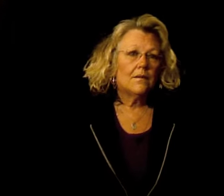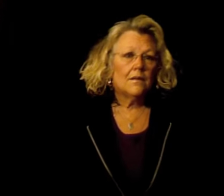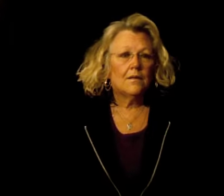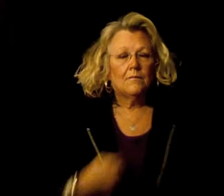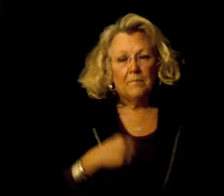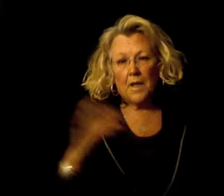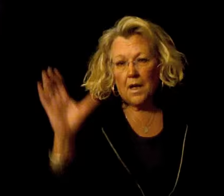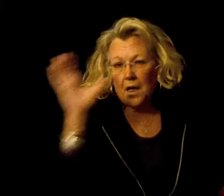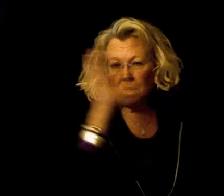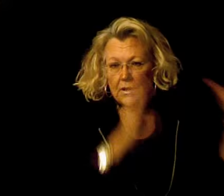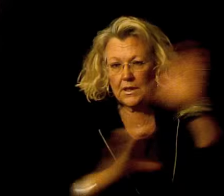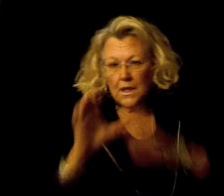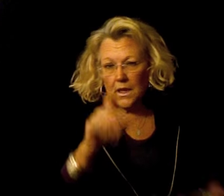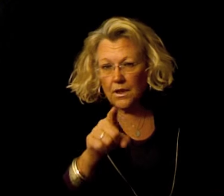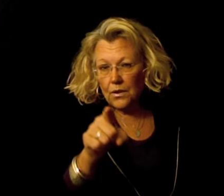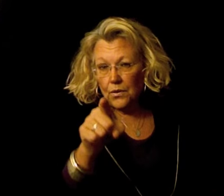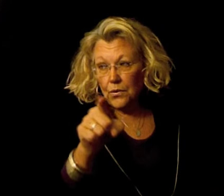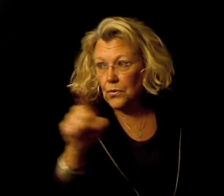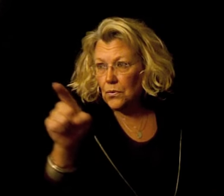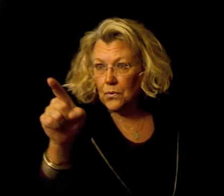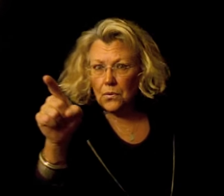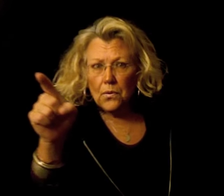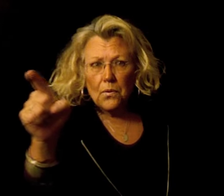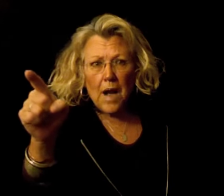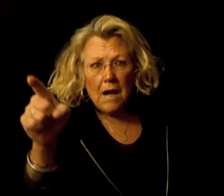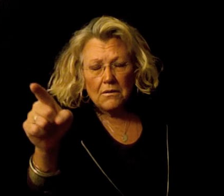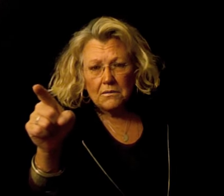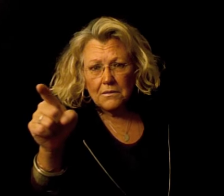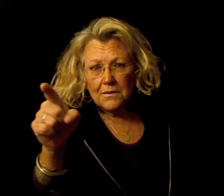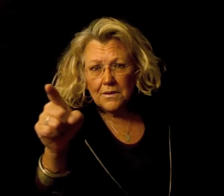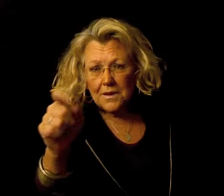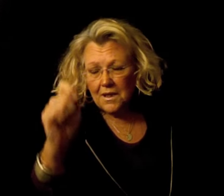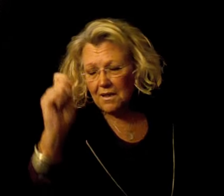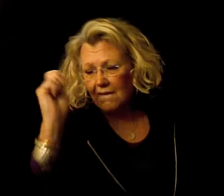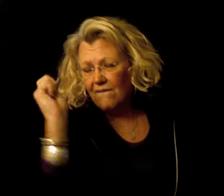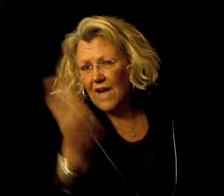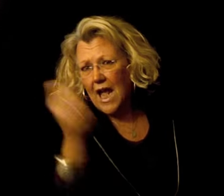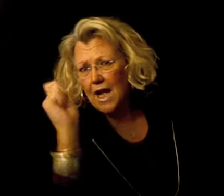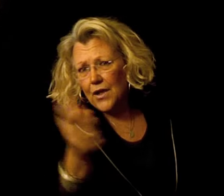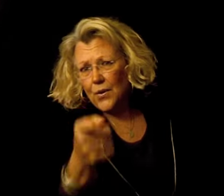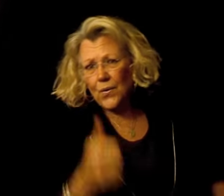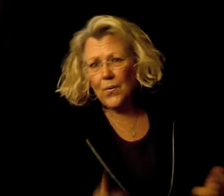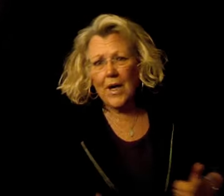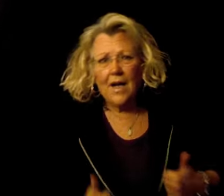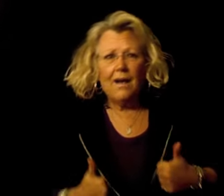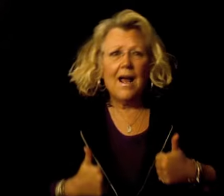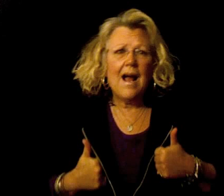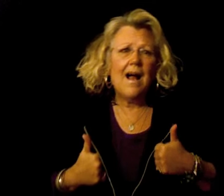I'll seek you out Flay you alive